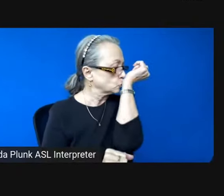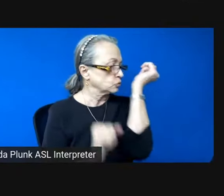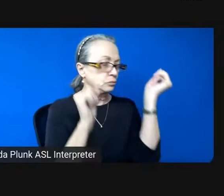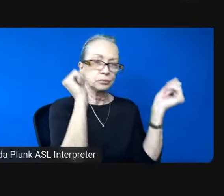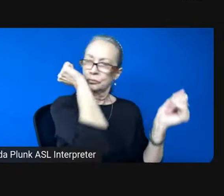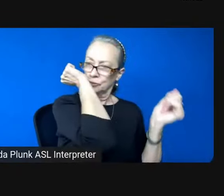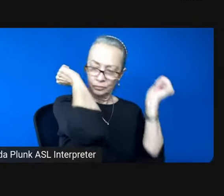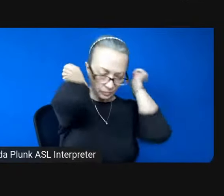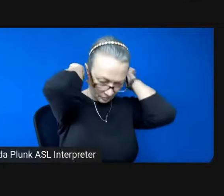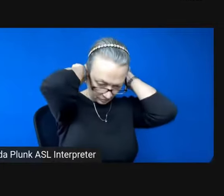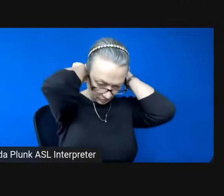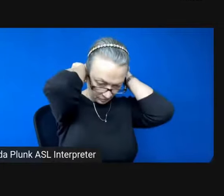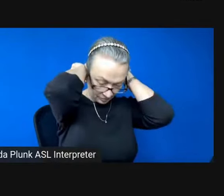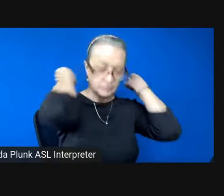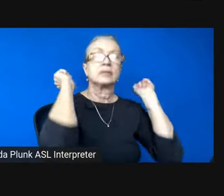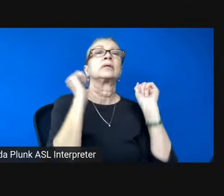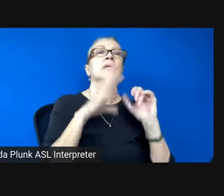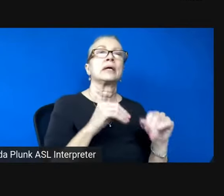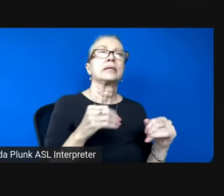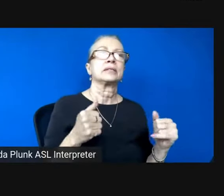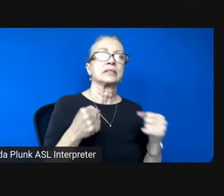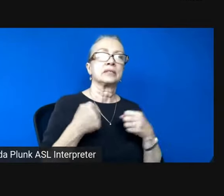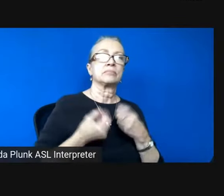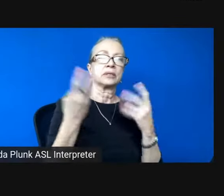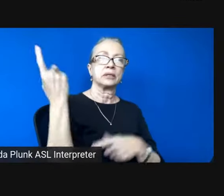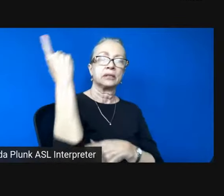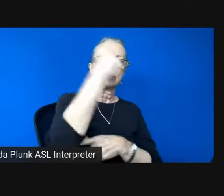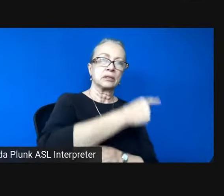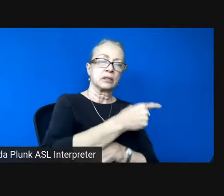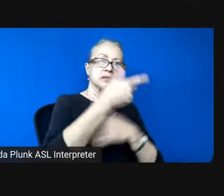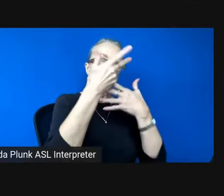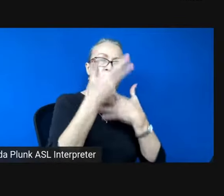and spend our days losing to the waves